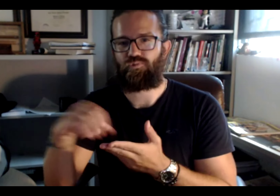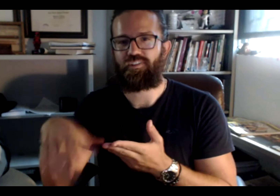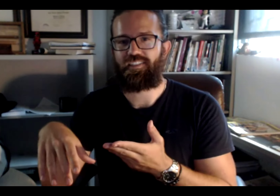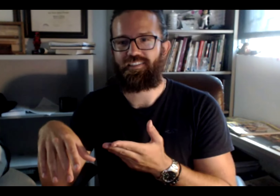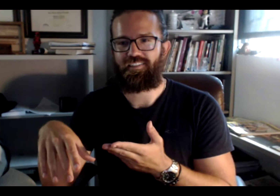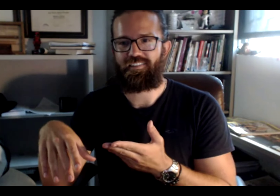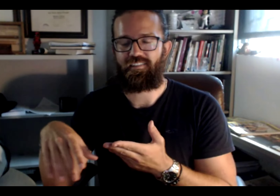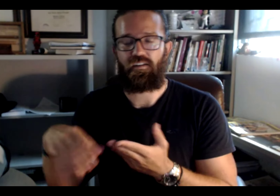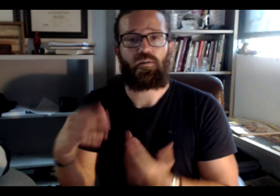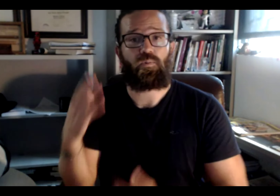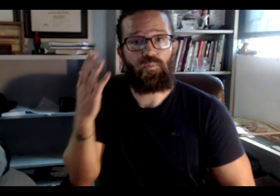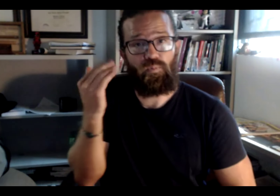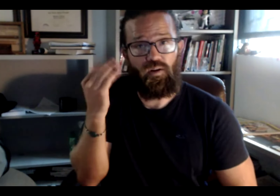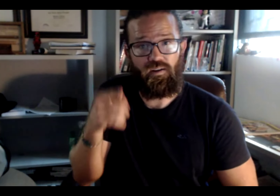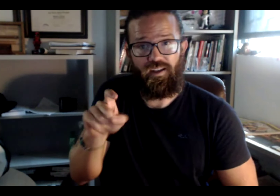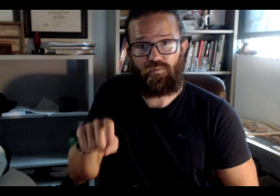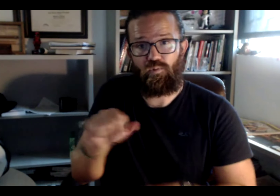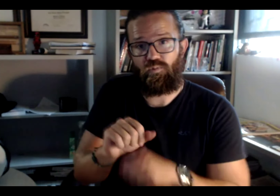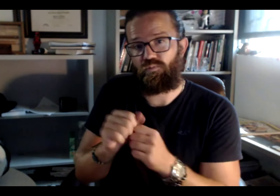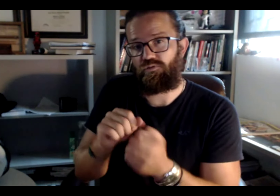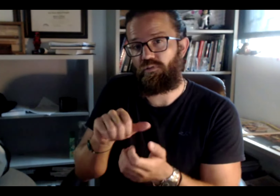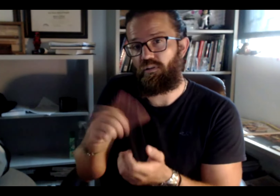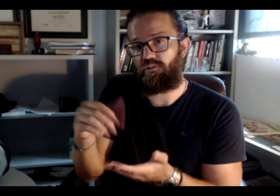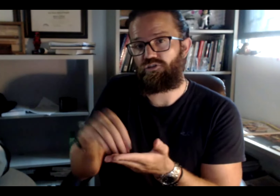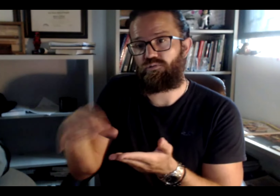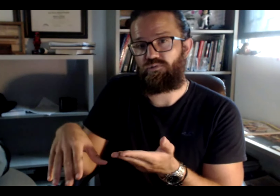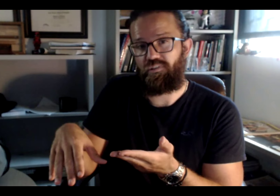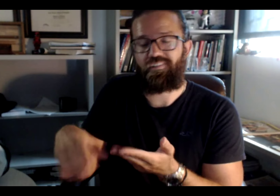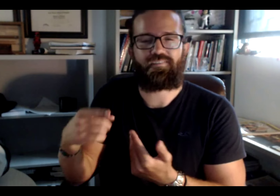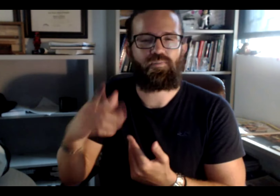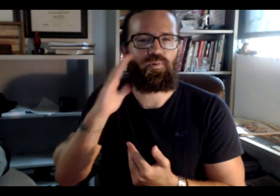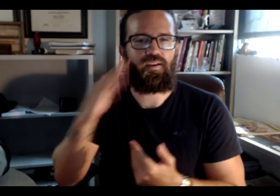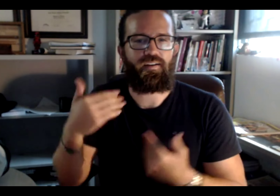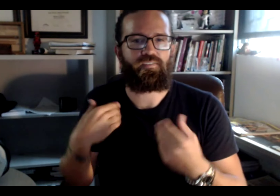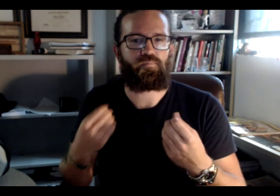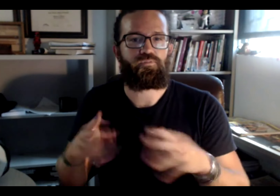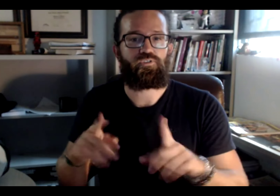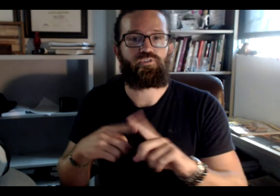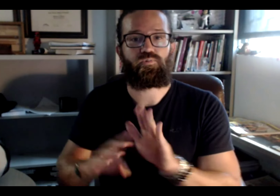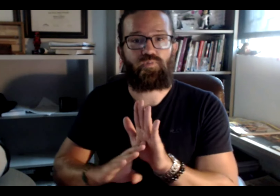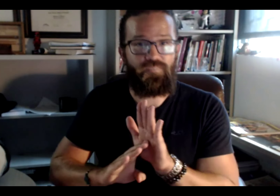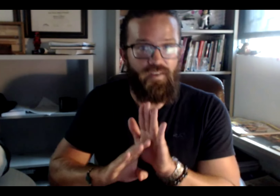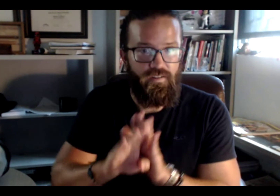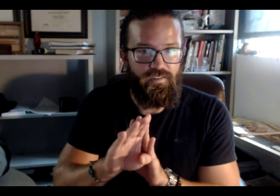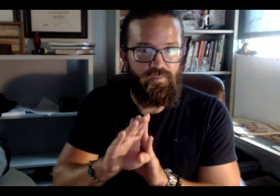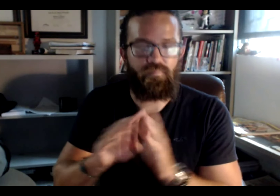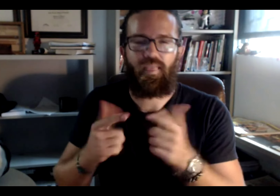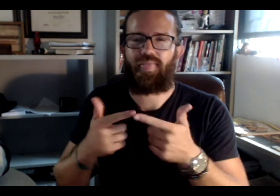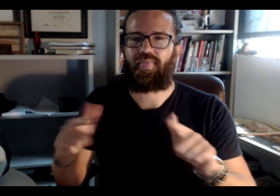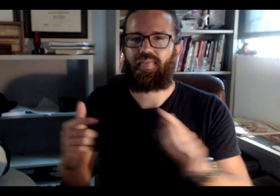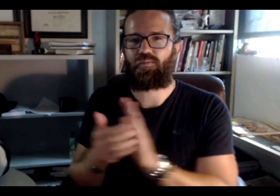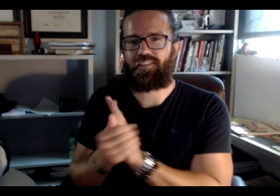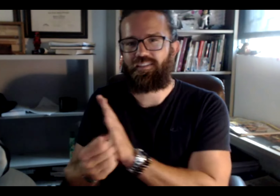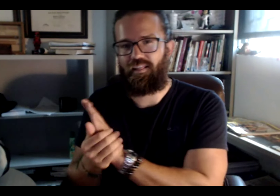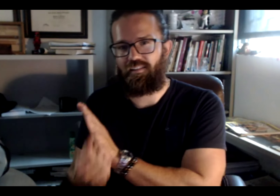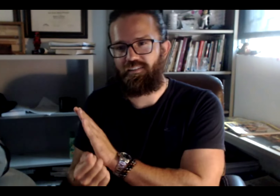plus you're to be working with another student. Because you have to work with another student to give you the